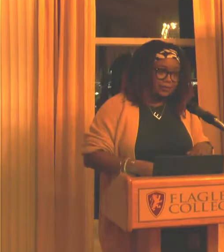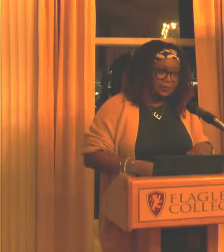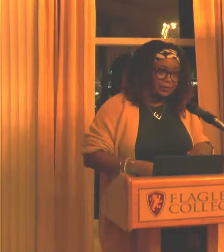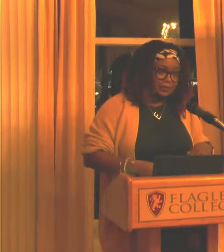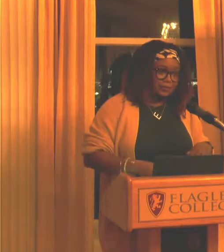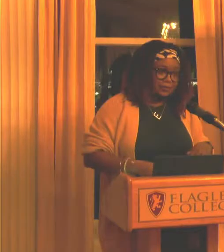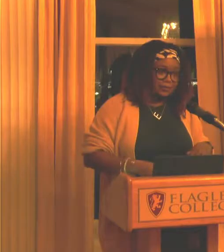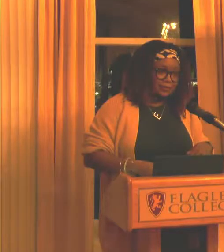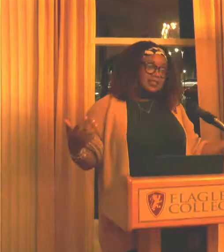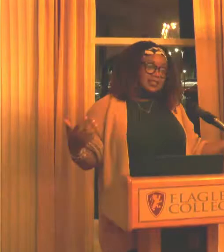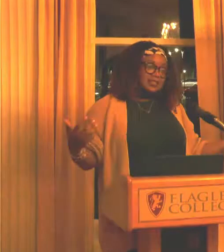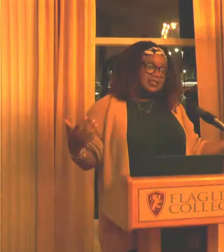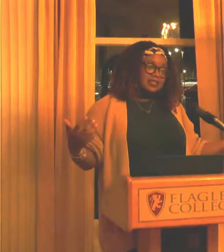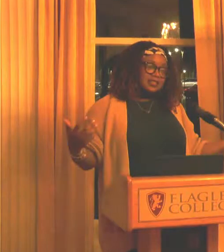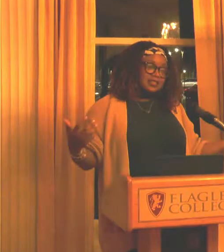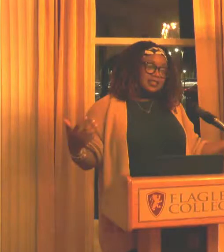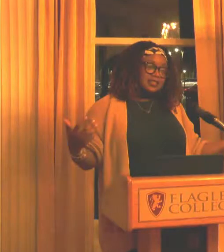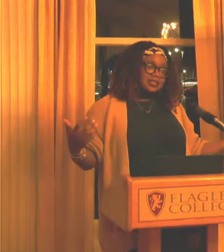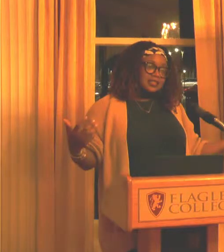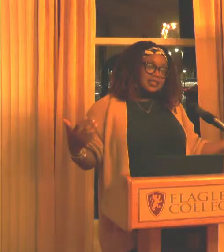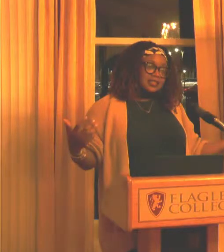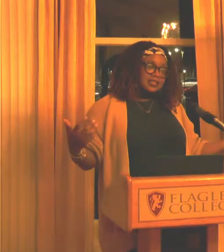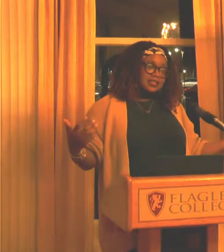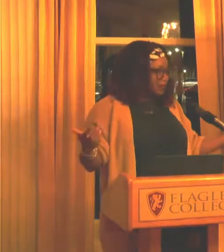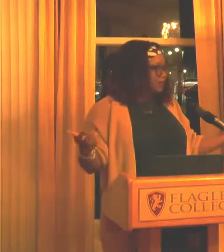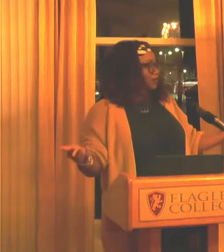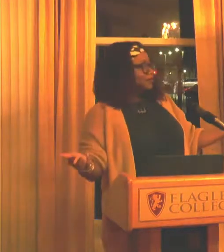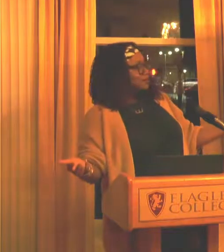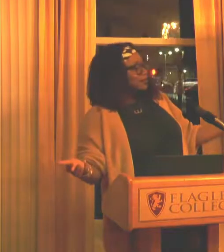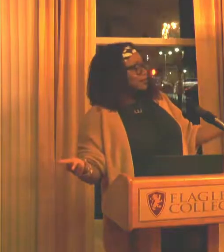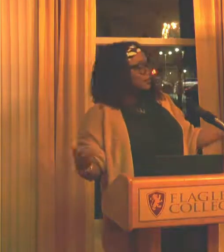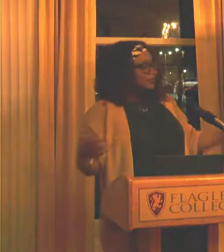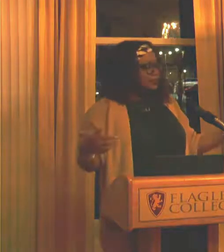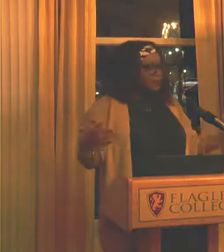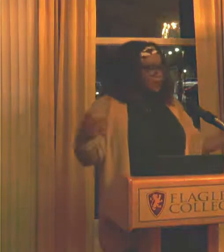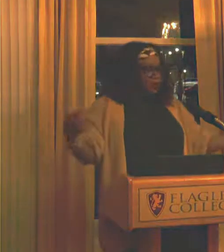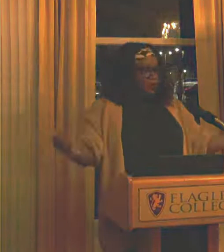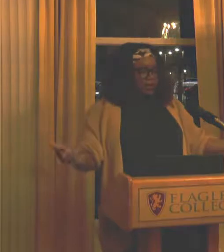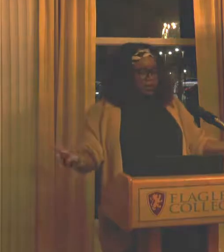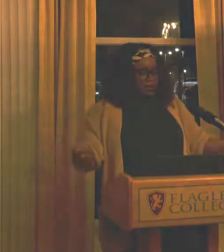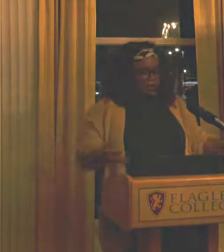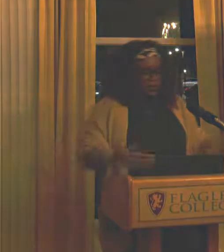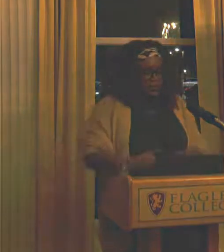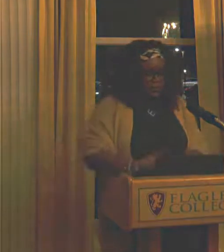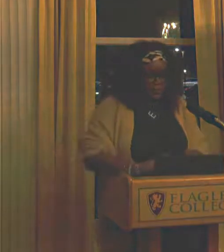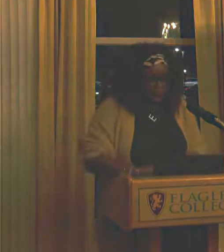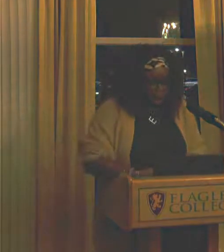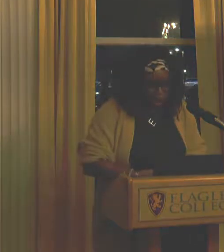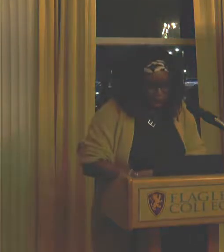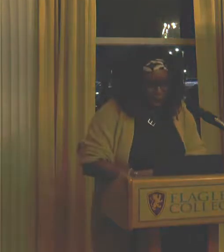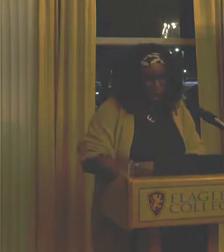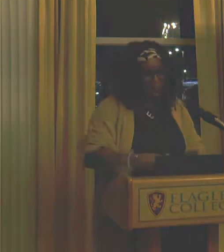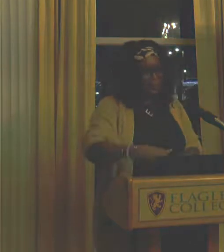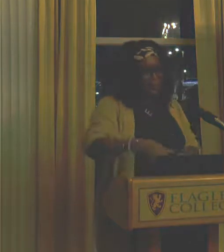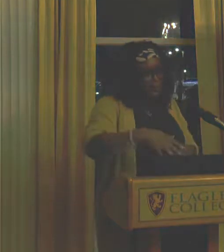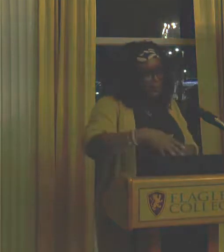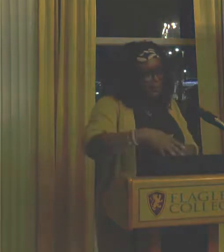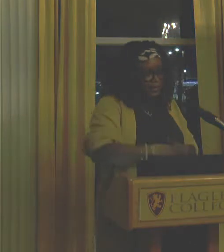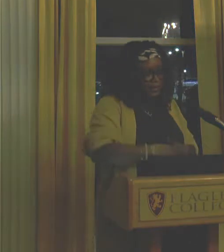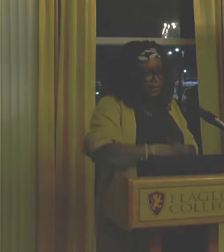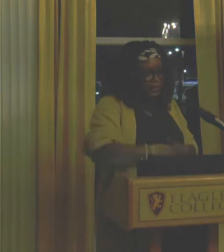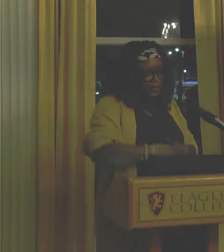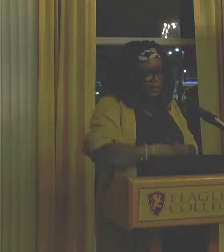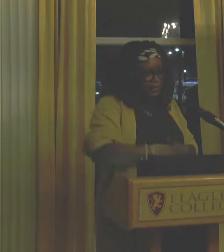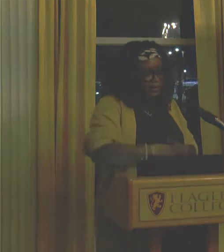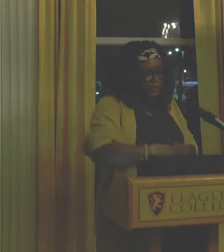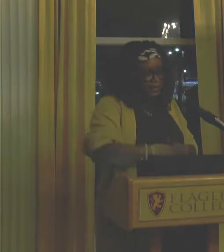the Cummer. And I was just, I loved art, but I was out of play. Like, where do I belong in this space? So this meant a